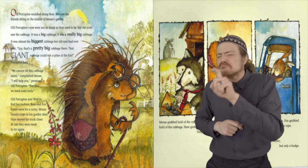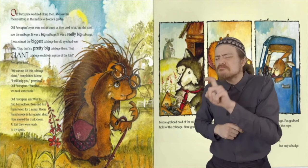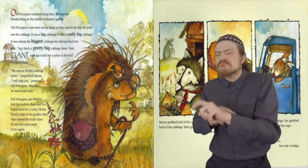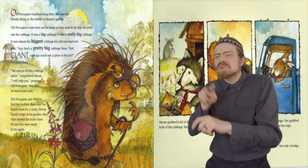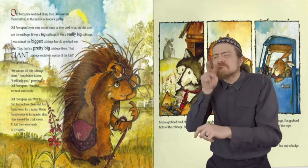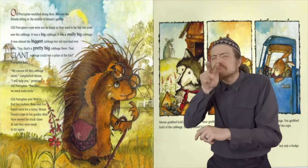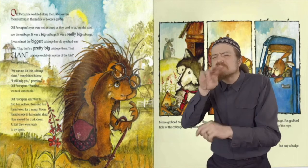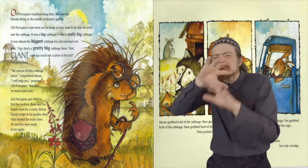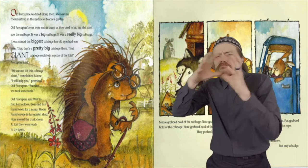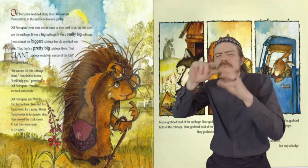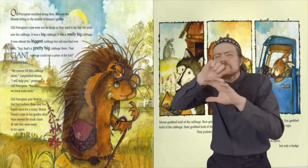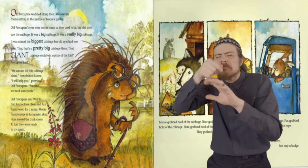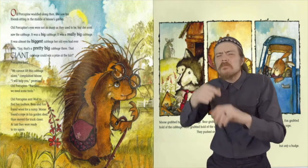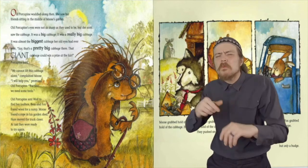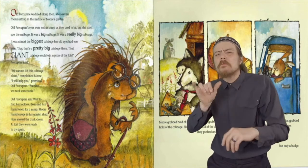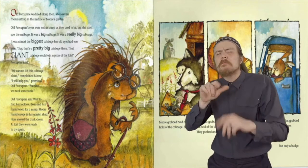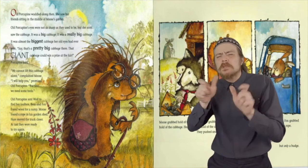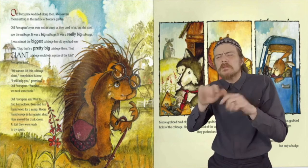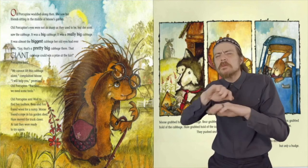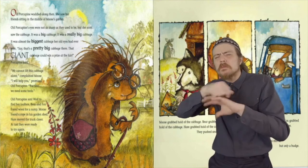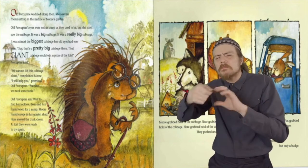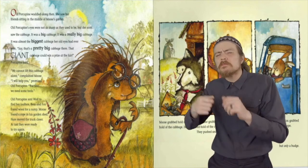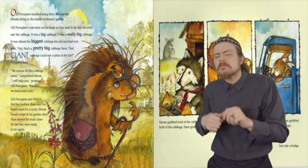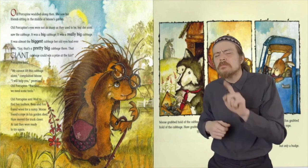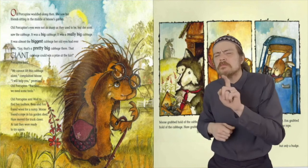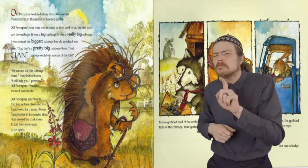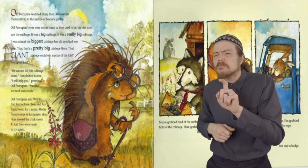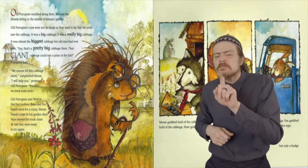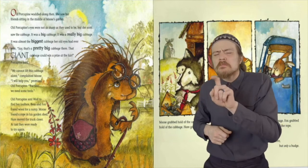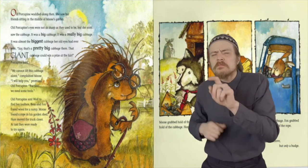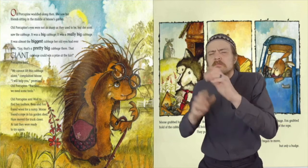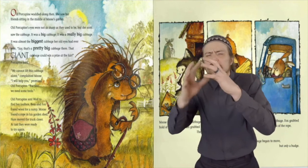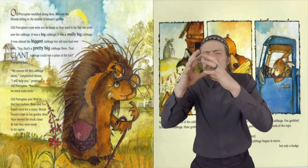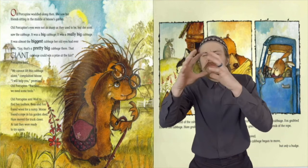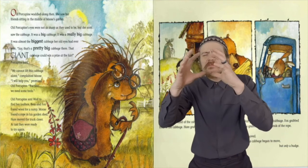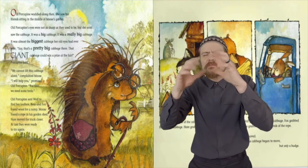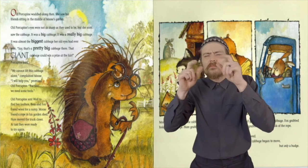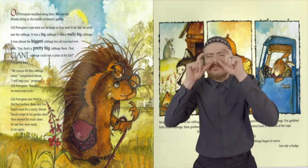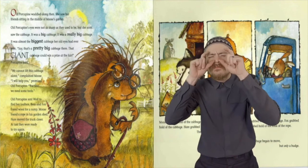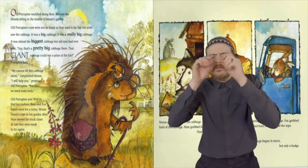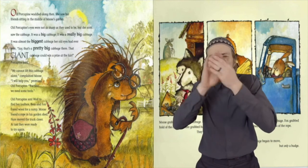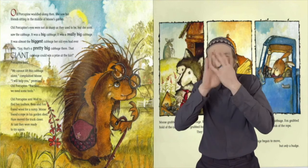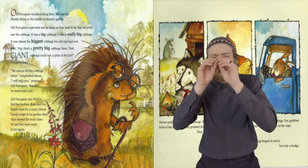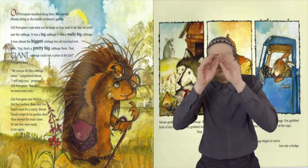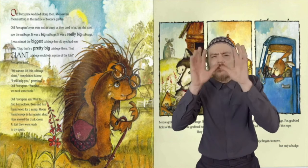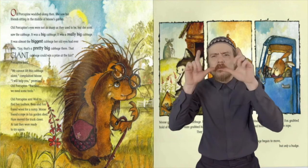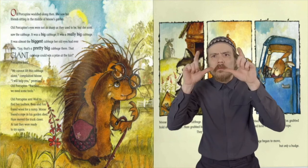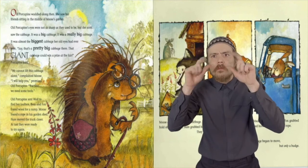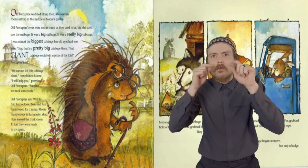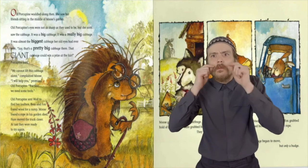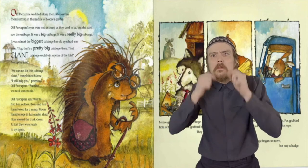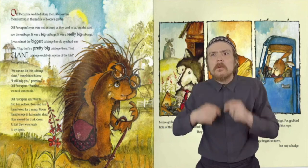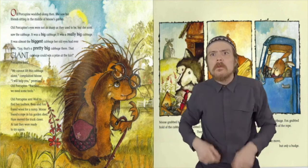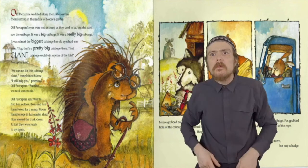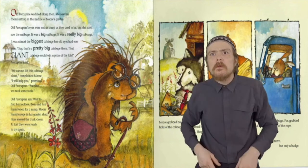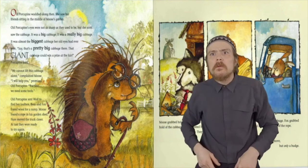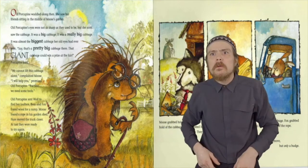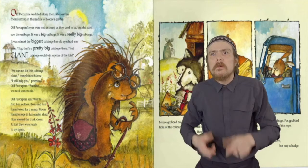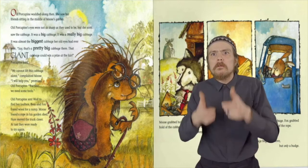soon saw the cabbage. It was a big cabbage. It was a really big cabbage. It was almost the